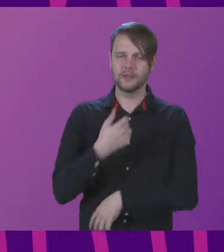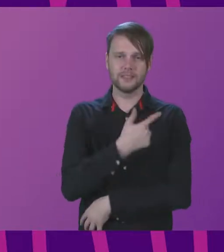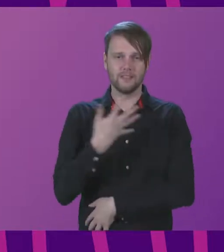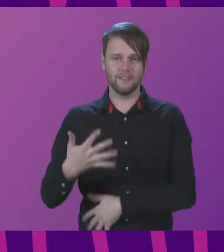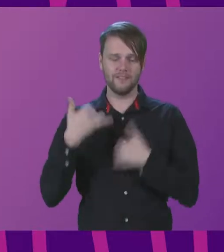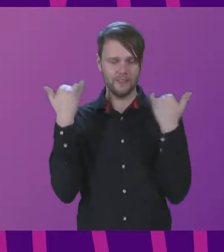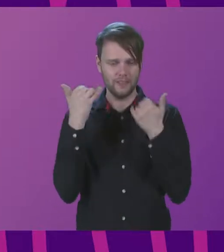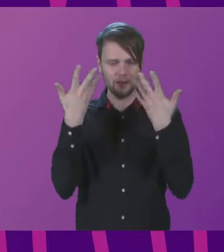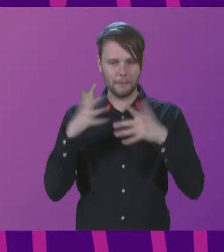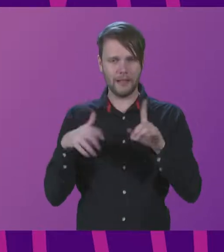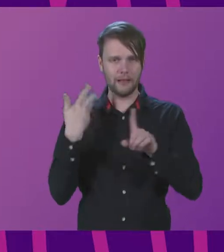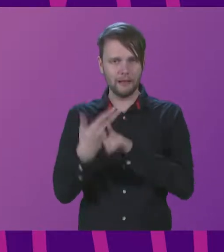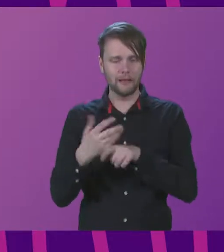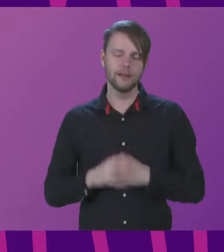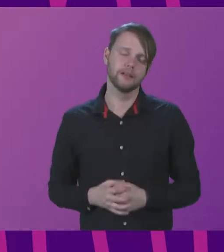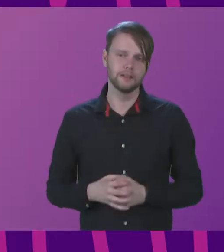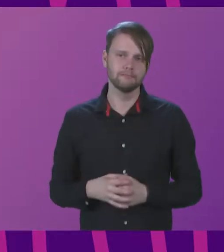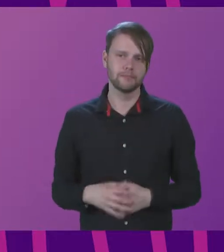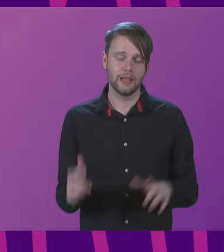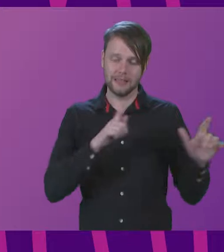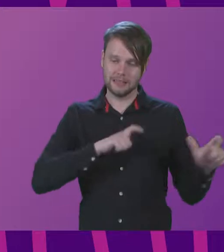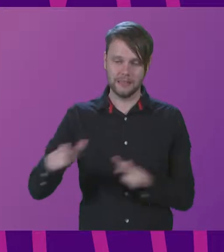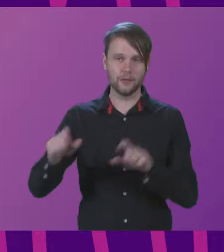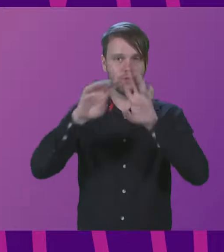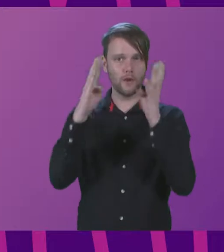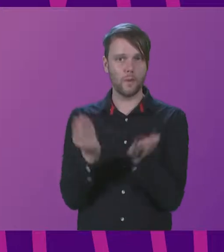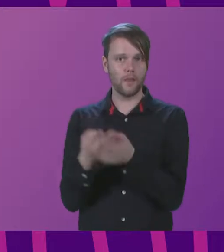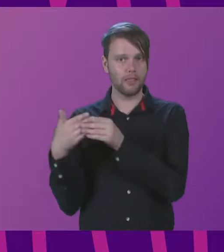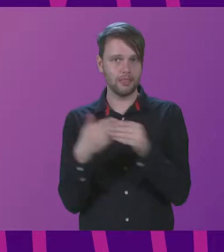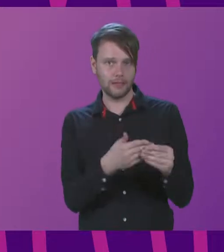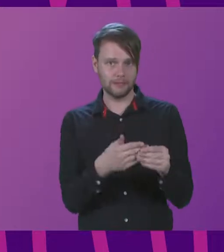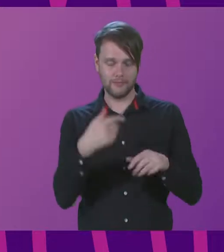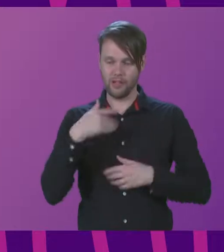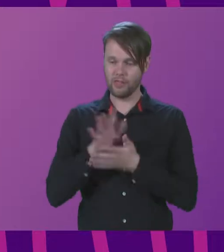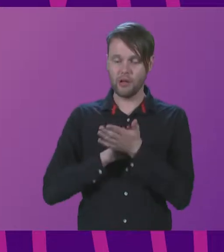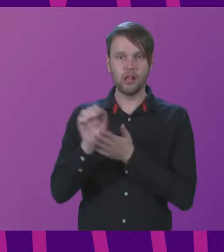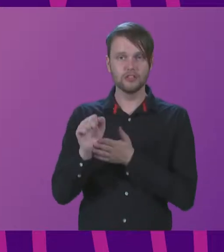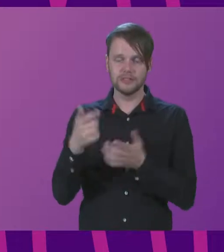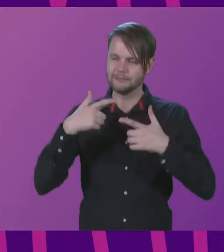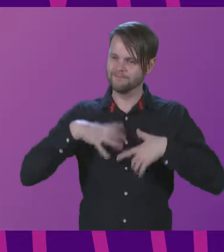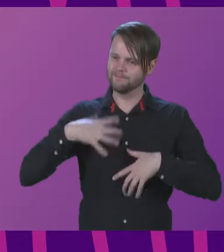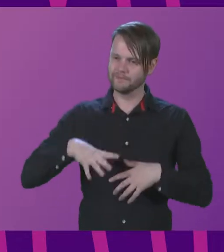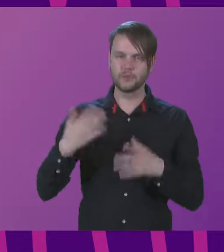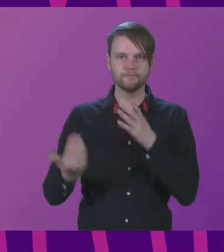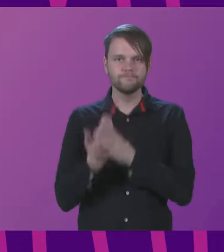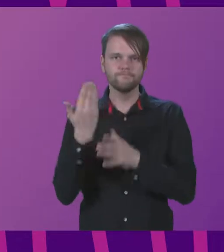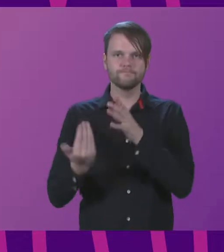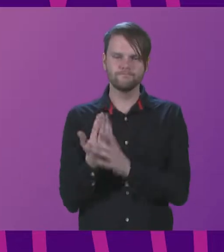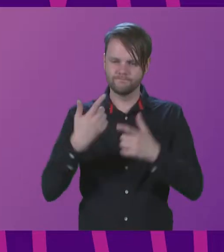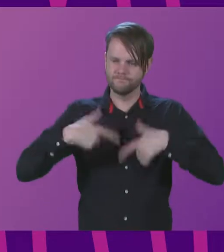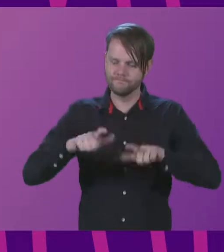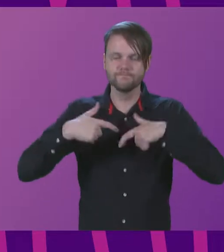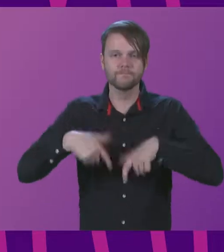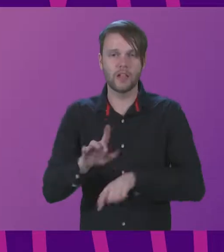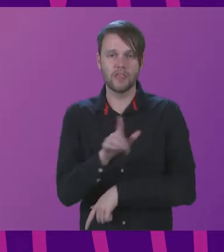this has been. But to continue being world-leading, our culture sector needs continually to evolve. That's why